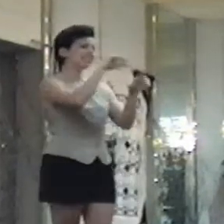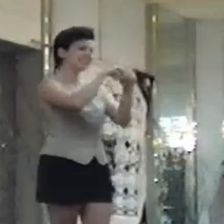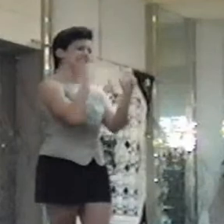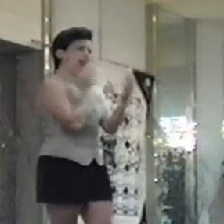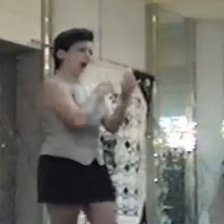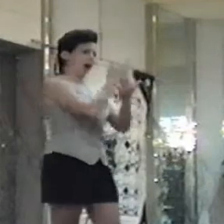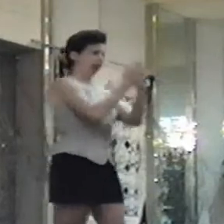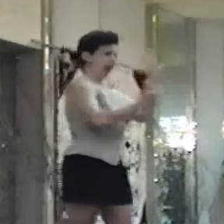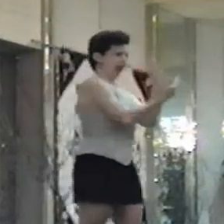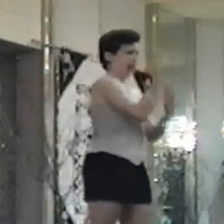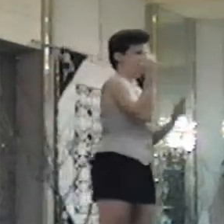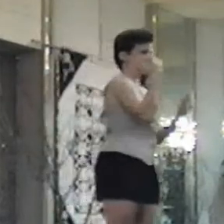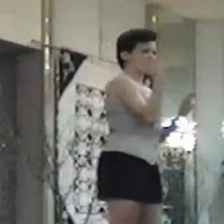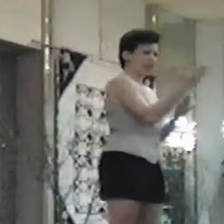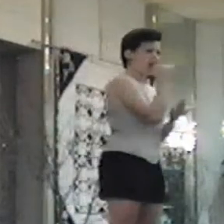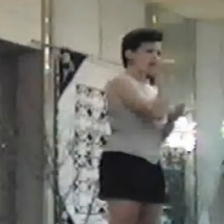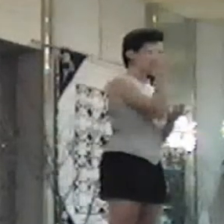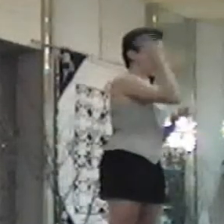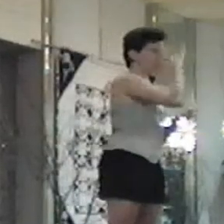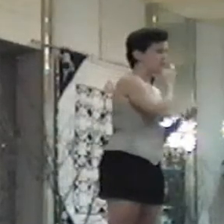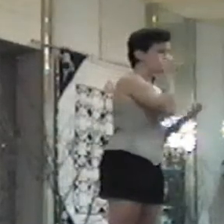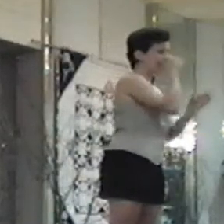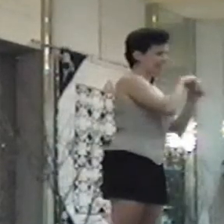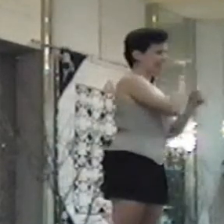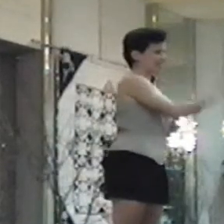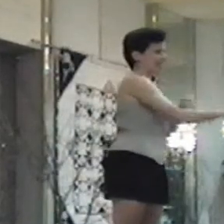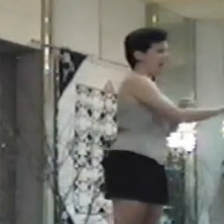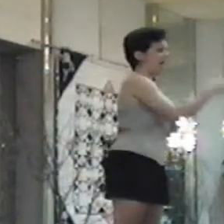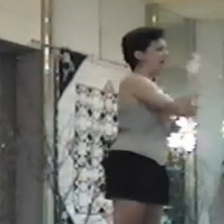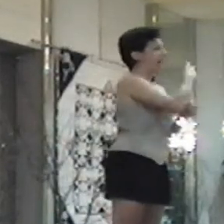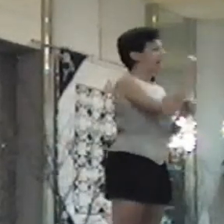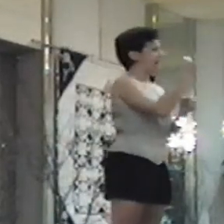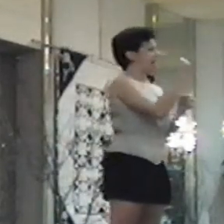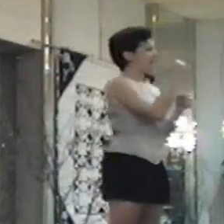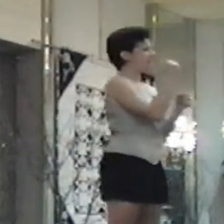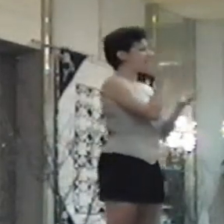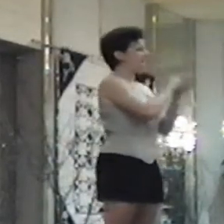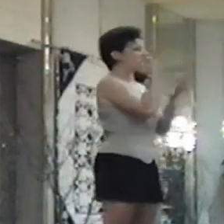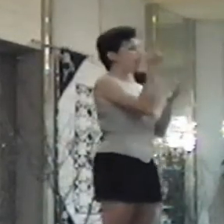Well, our work is in our hands, and that's, there's beauty in that.